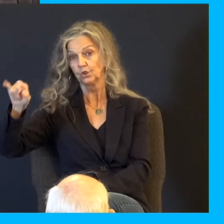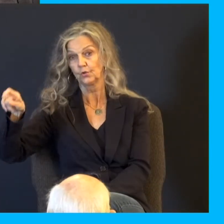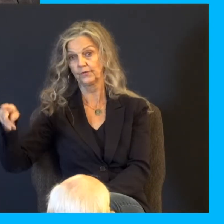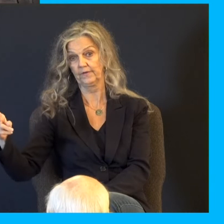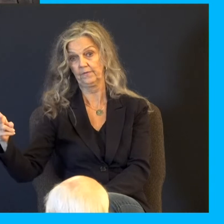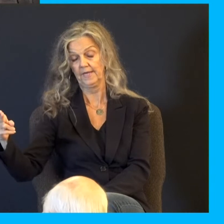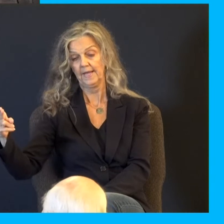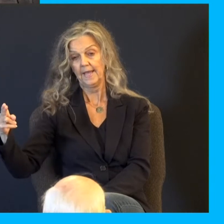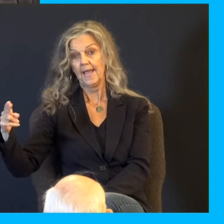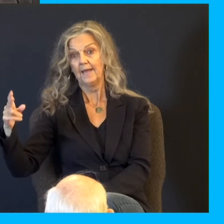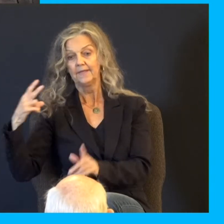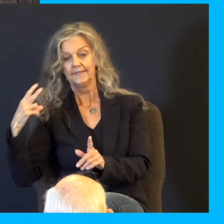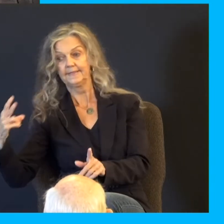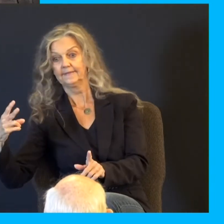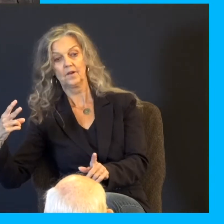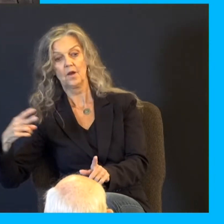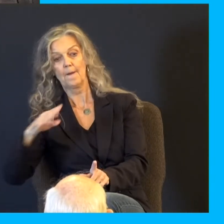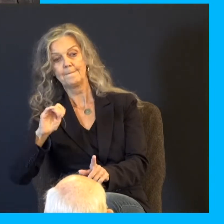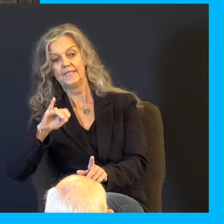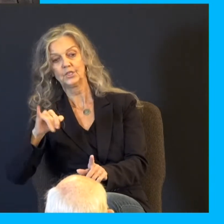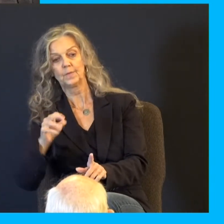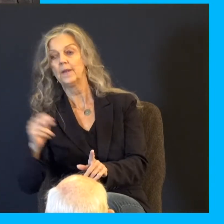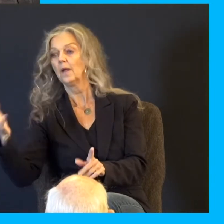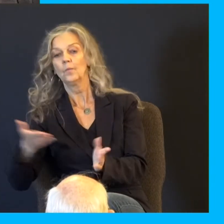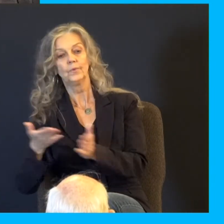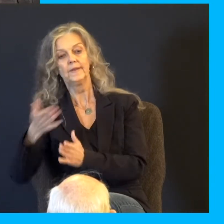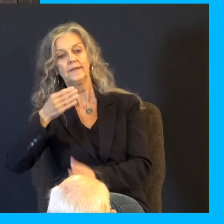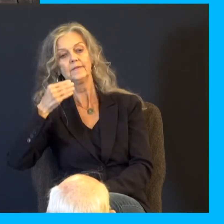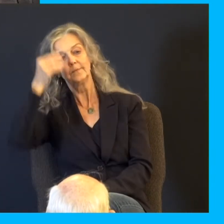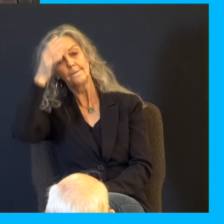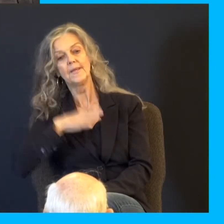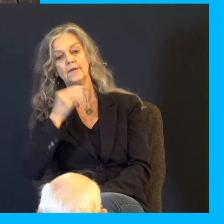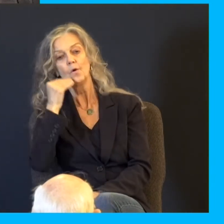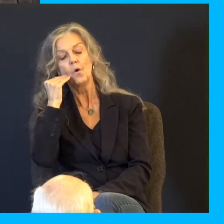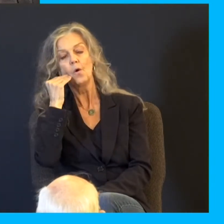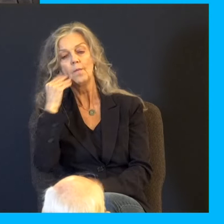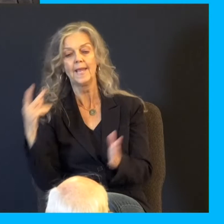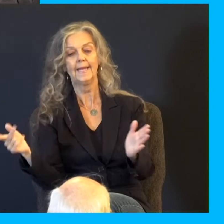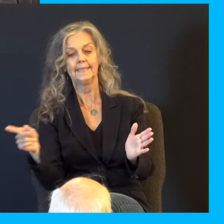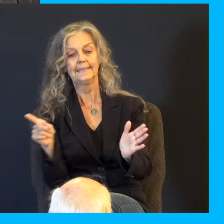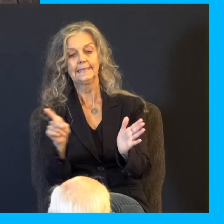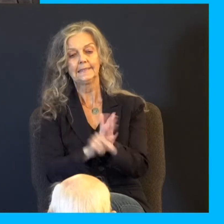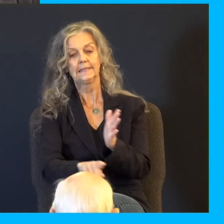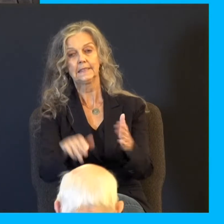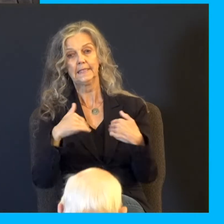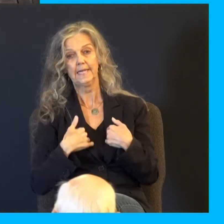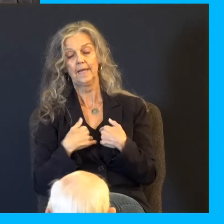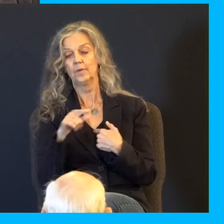them, he said to the ruler of his house, Bring these men home and slay and make ready, for these men shall dine with me at